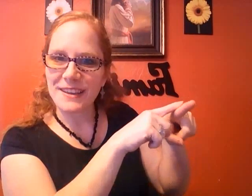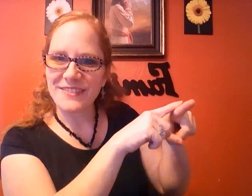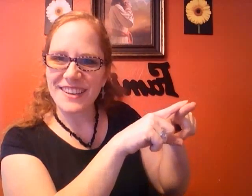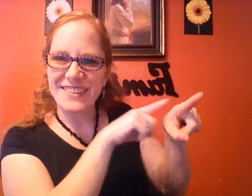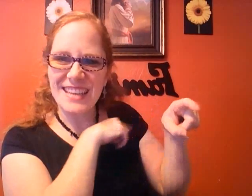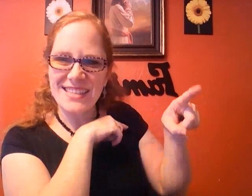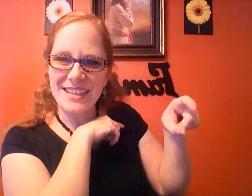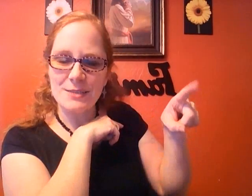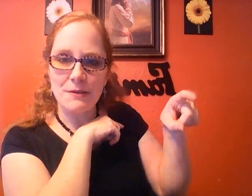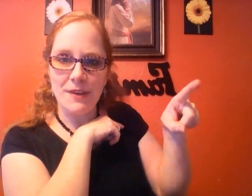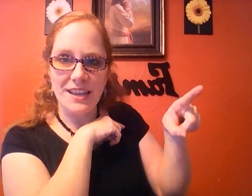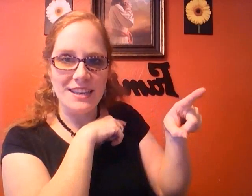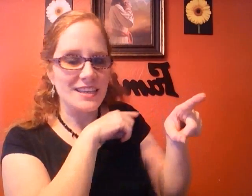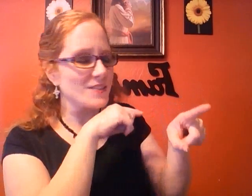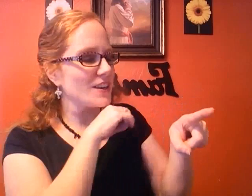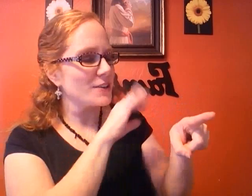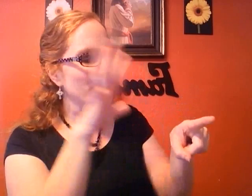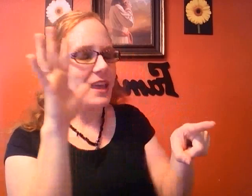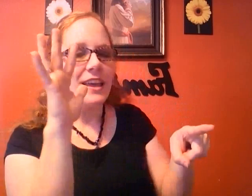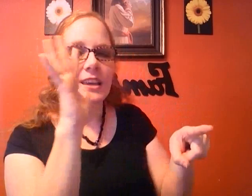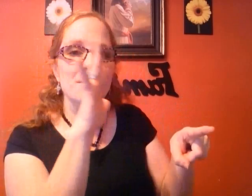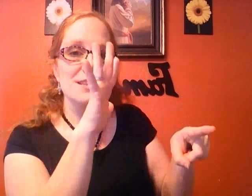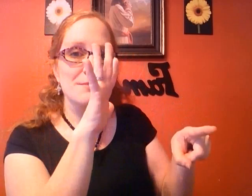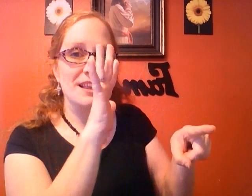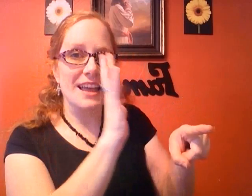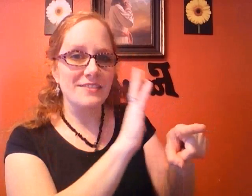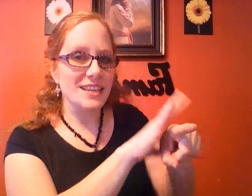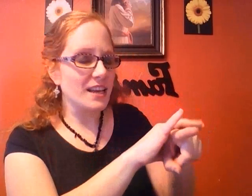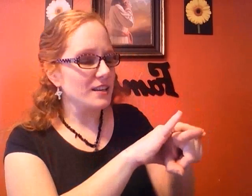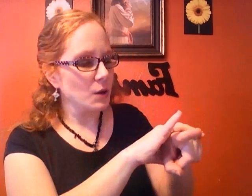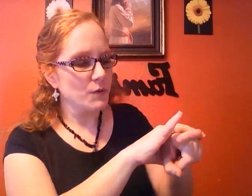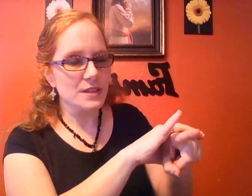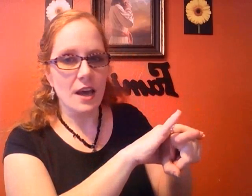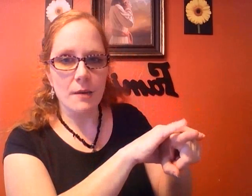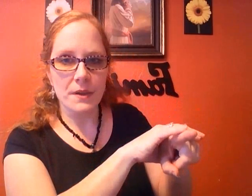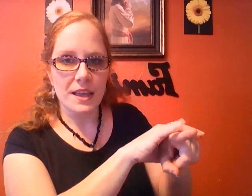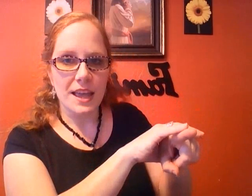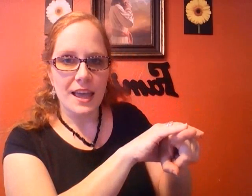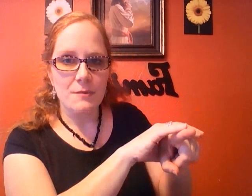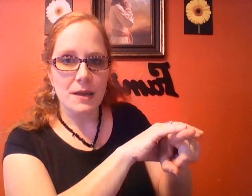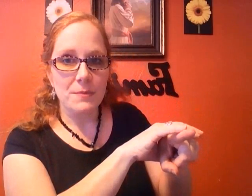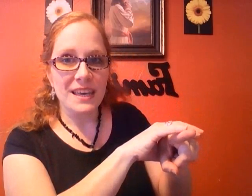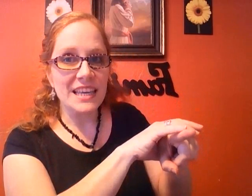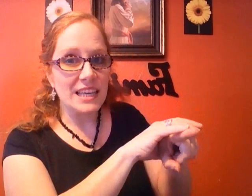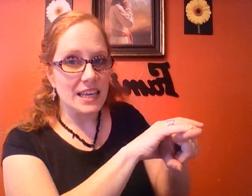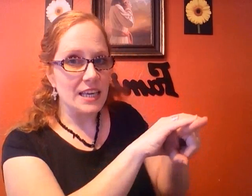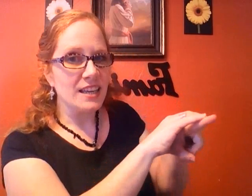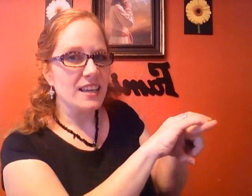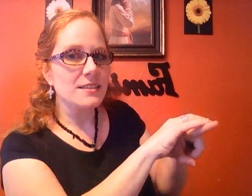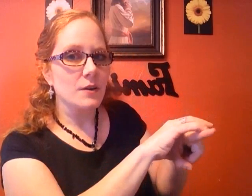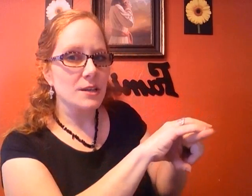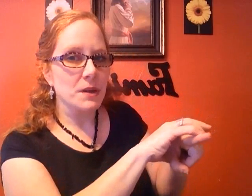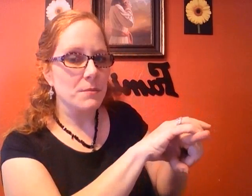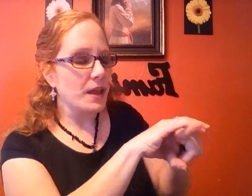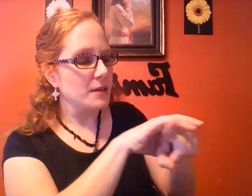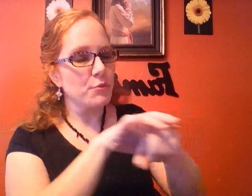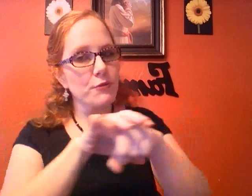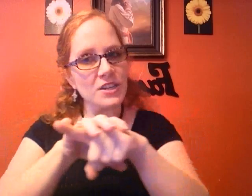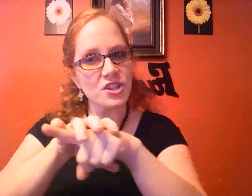main finger we're testing is my right index finger I'm using my left hand over top and my pinky is going to be applying pressure